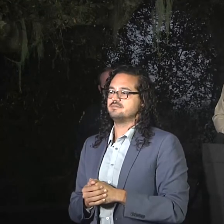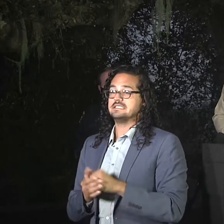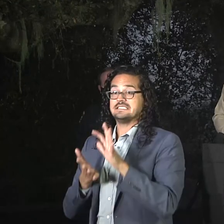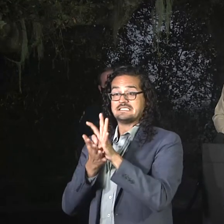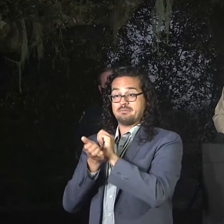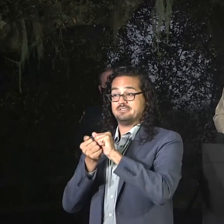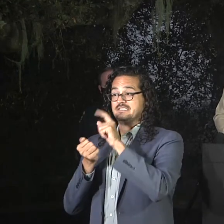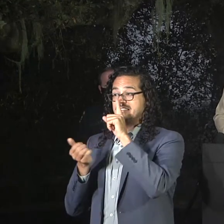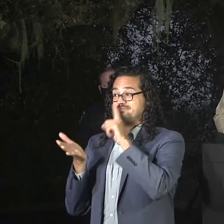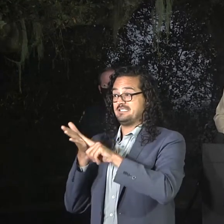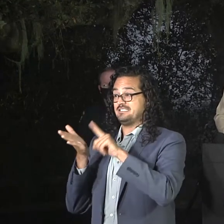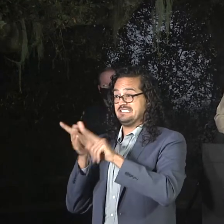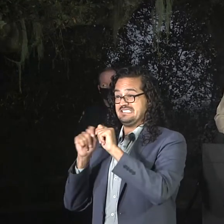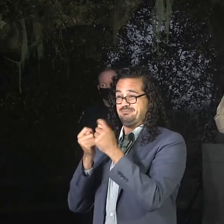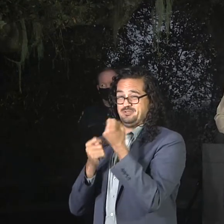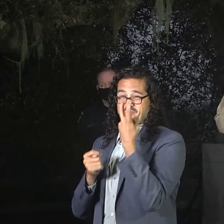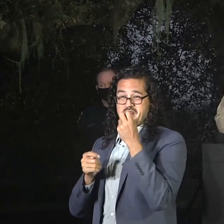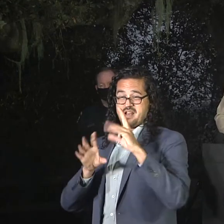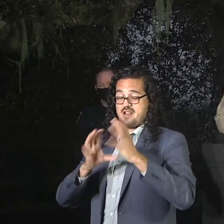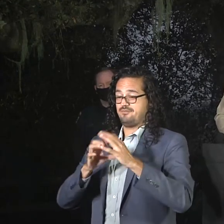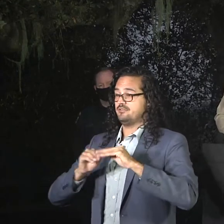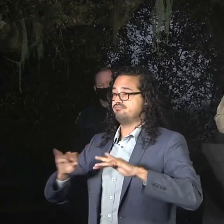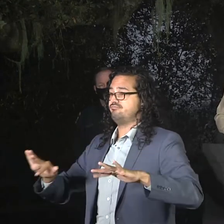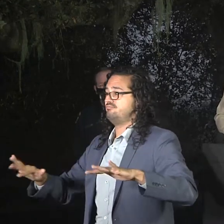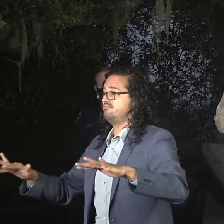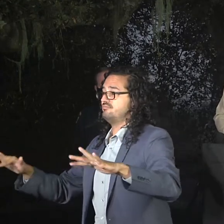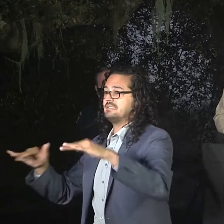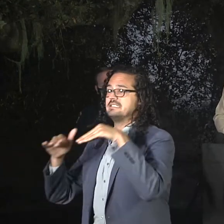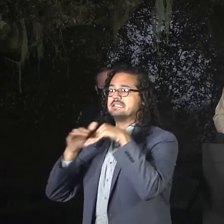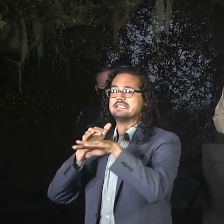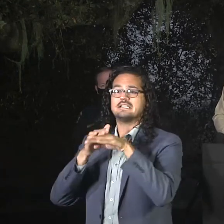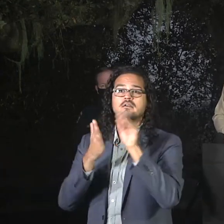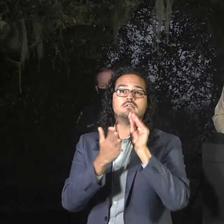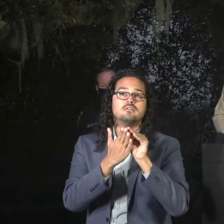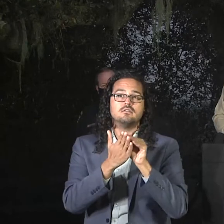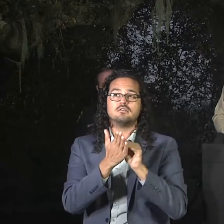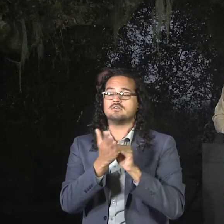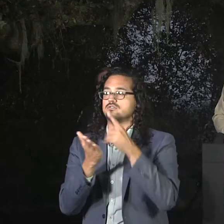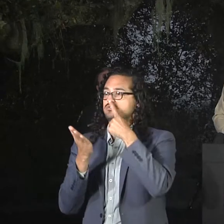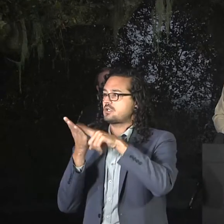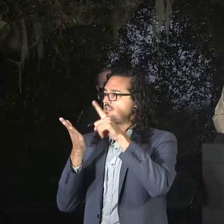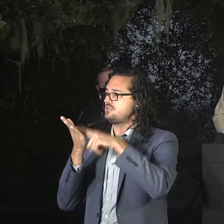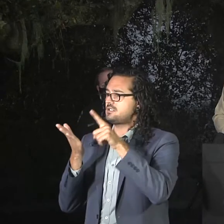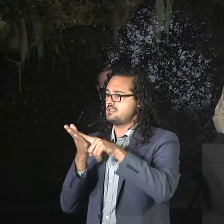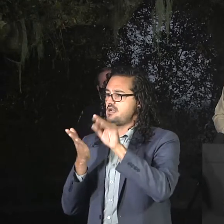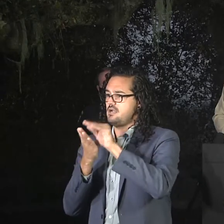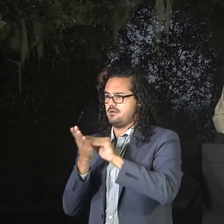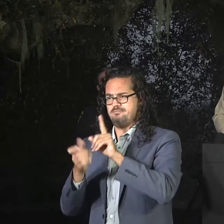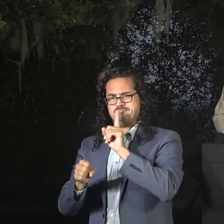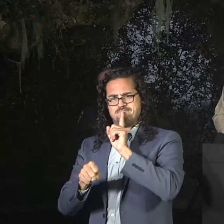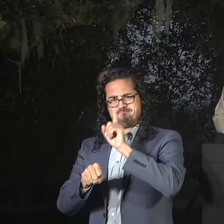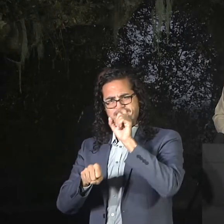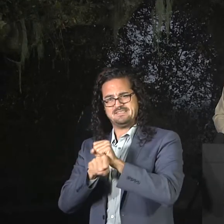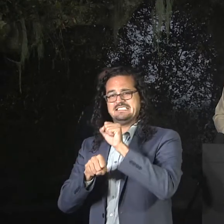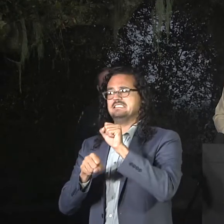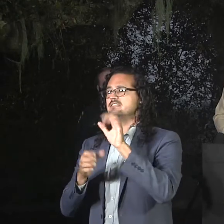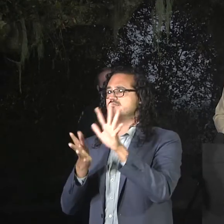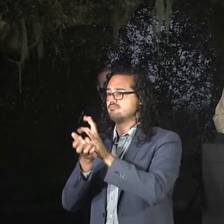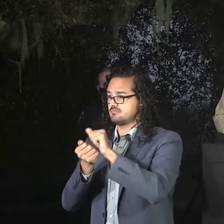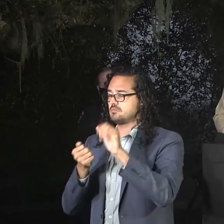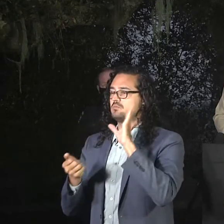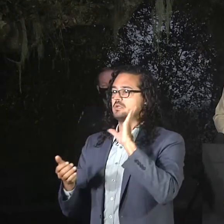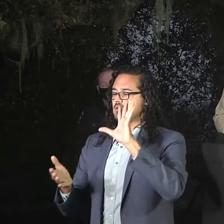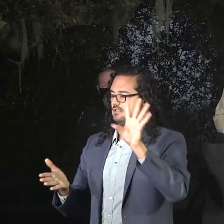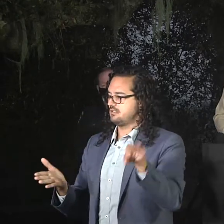validated their information and will be able to continue to provide not only the details as far as how much is